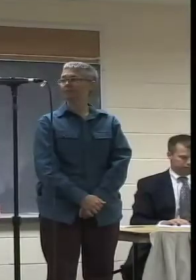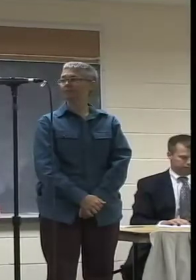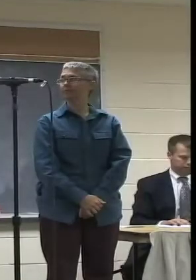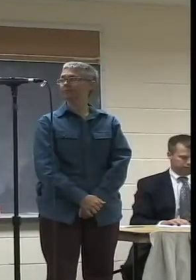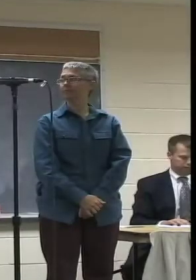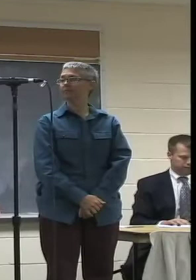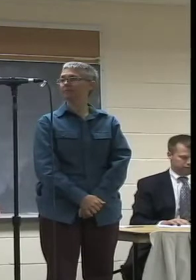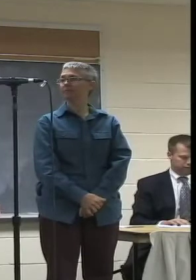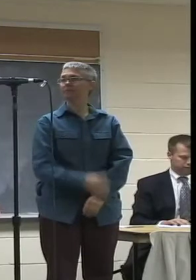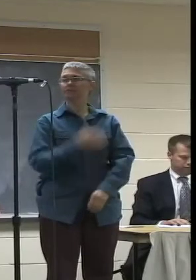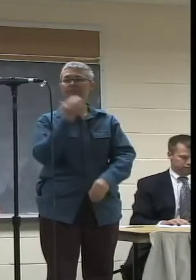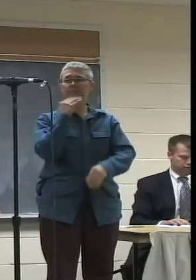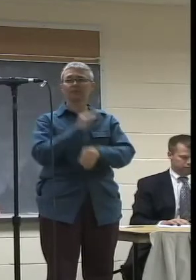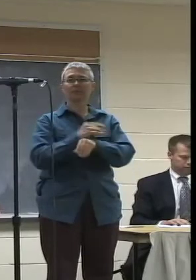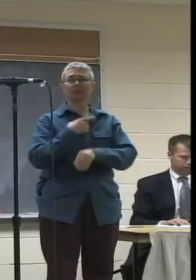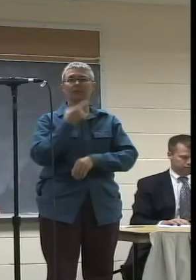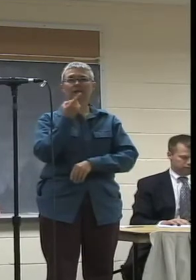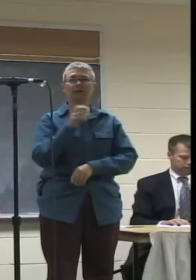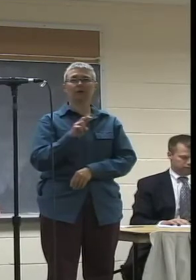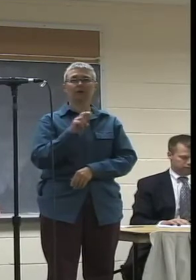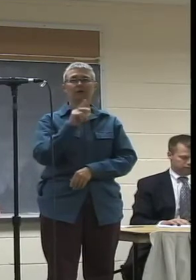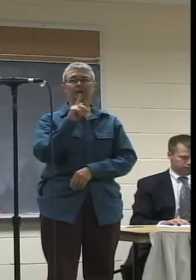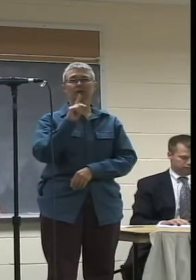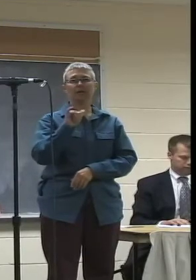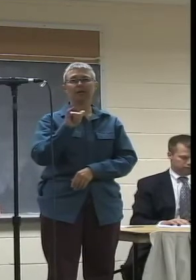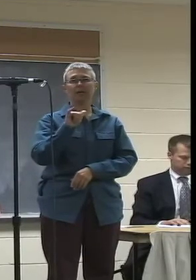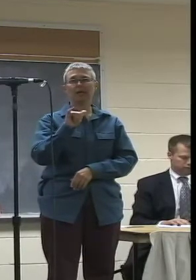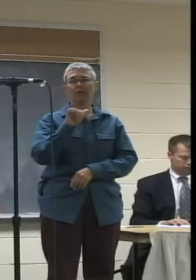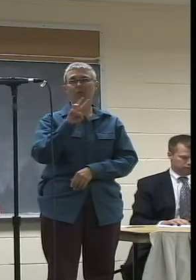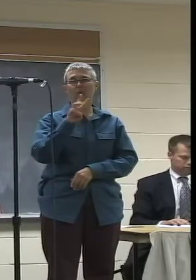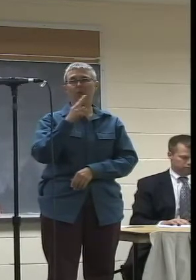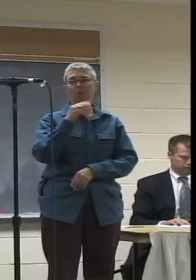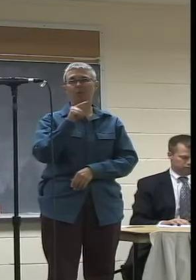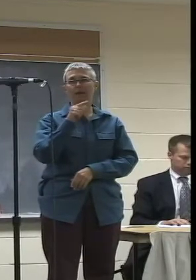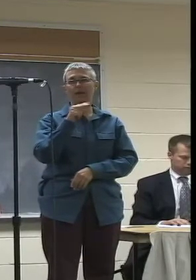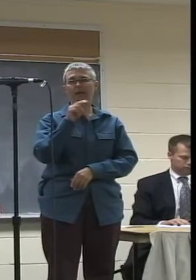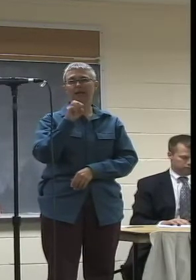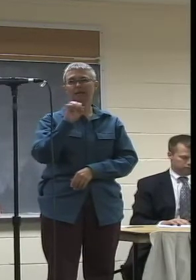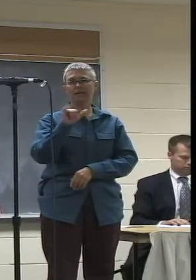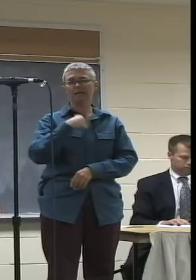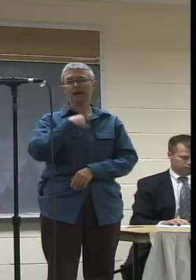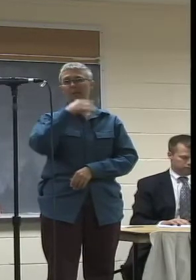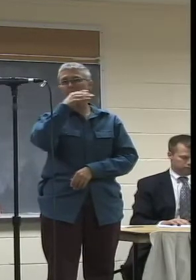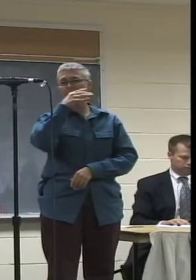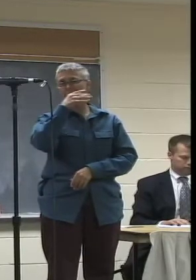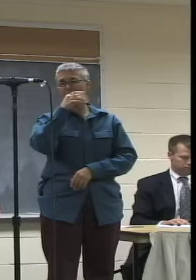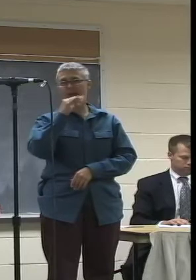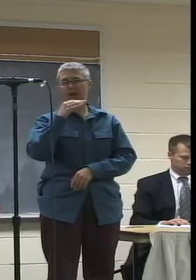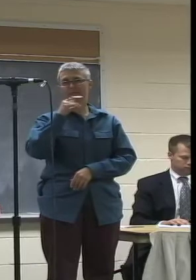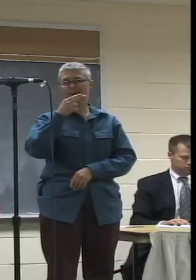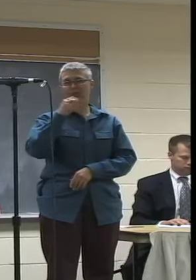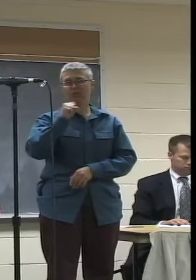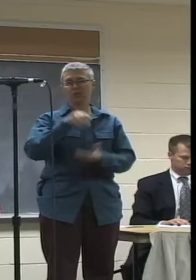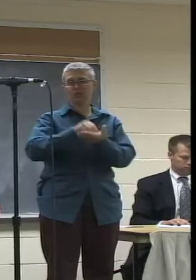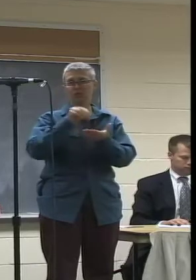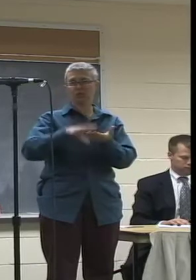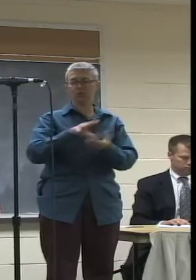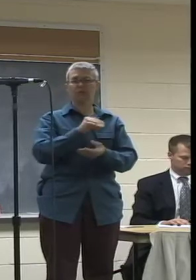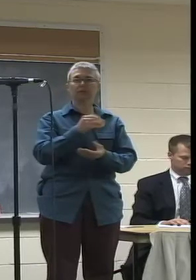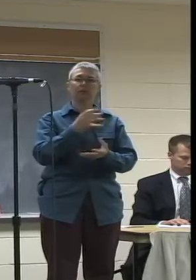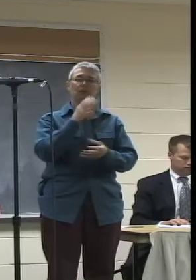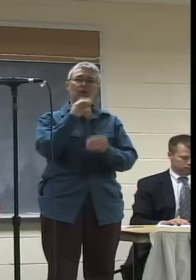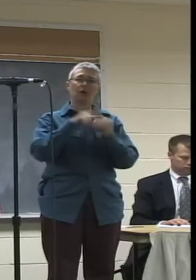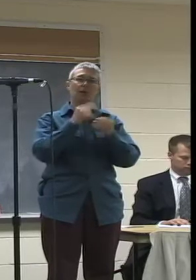Good evening. I'm Dr. Kay Salk-Whitney. I'm here as a parent of a high school student. And I want to talk about the particular resources